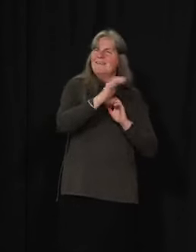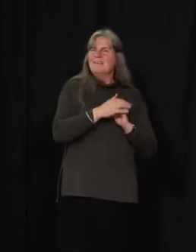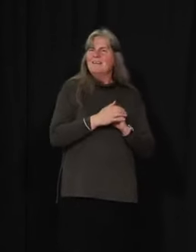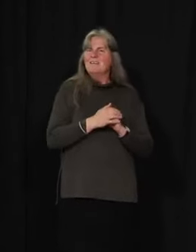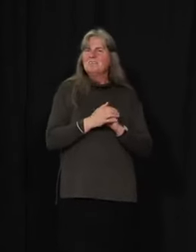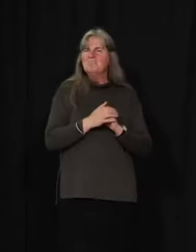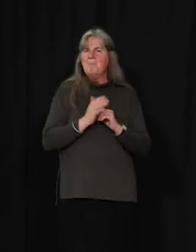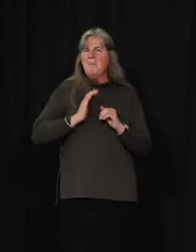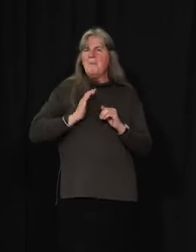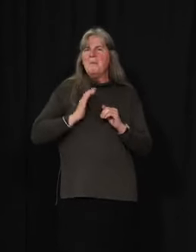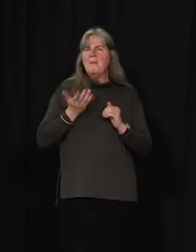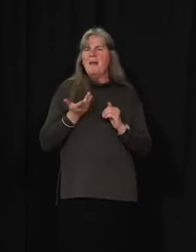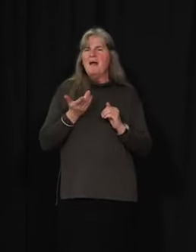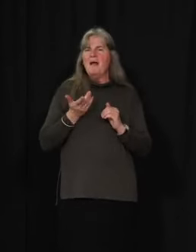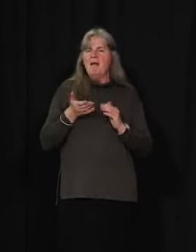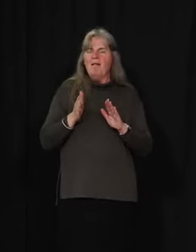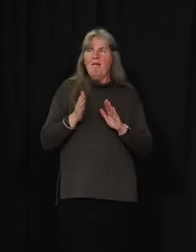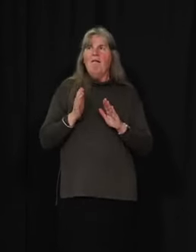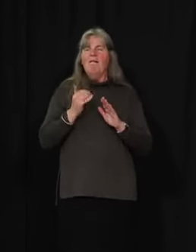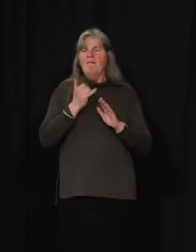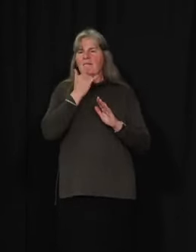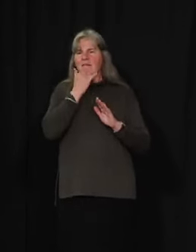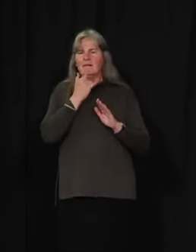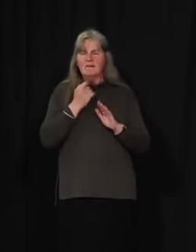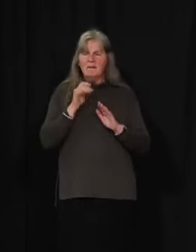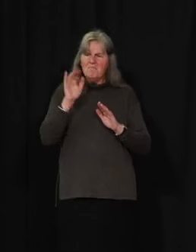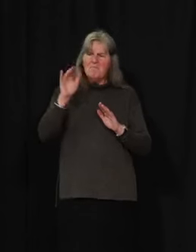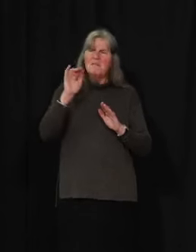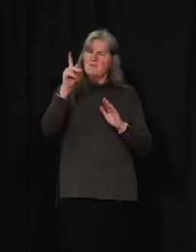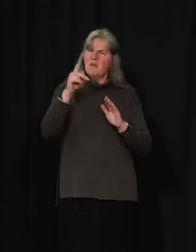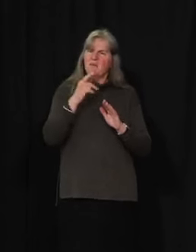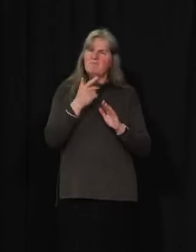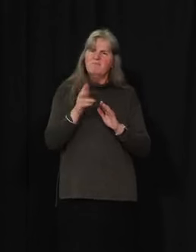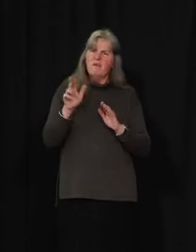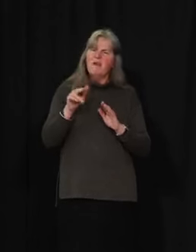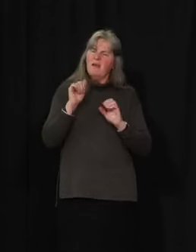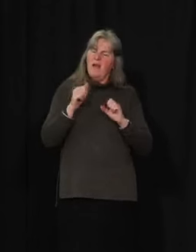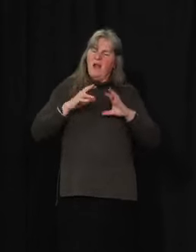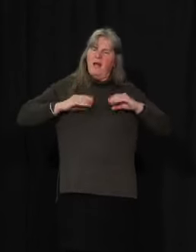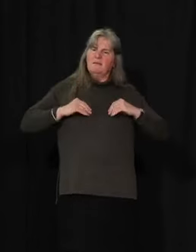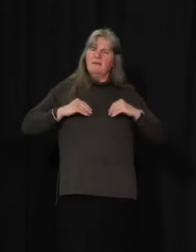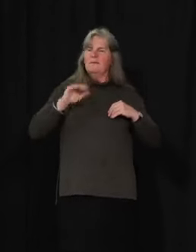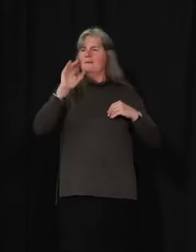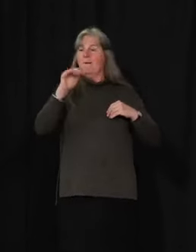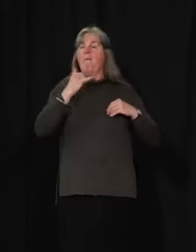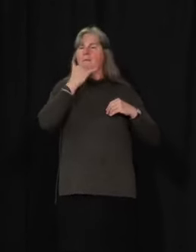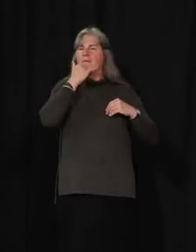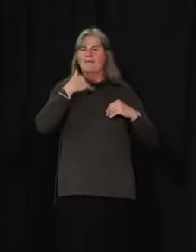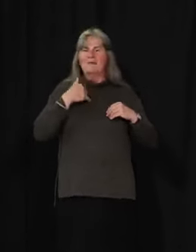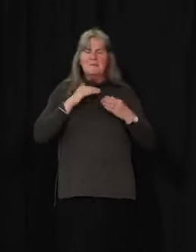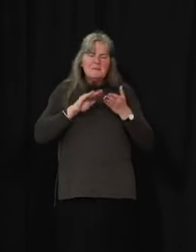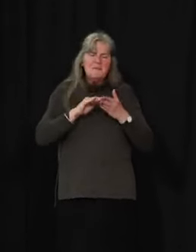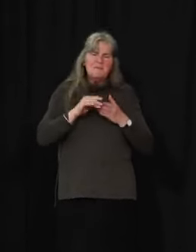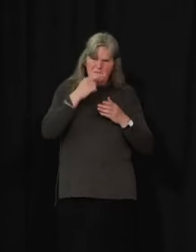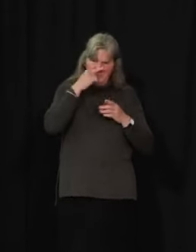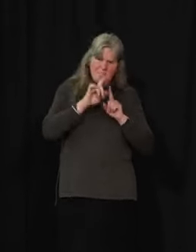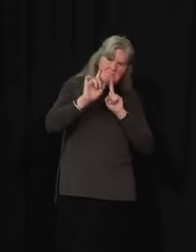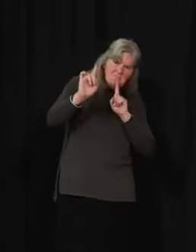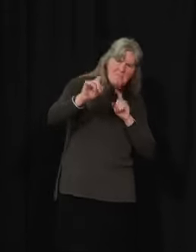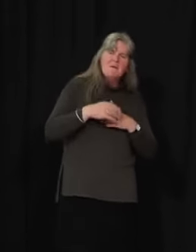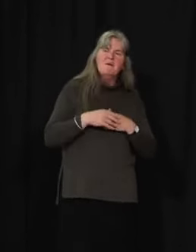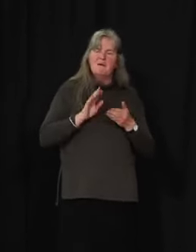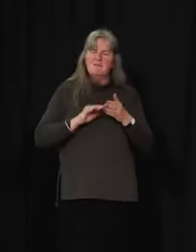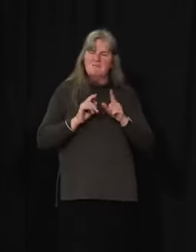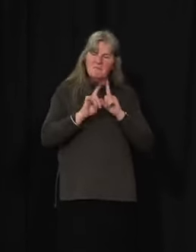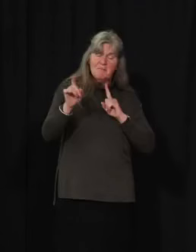let it be acceptable to remind others of the need to safely distance. And I'm